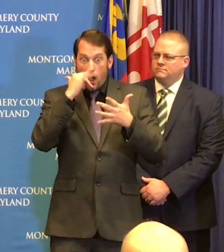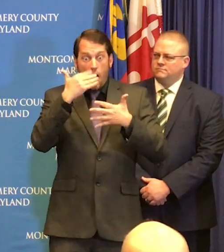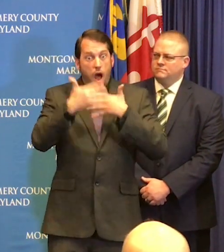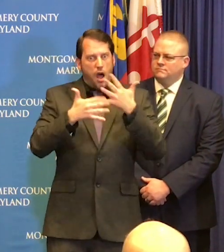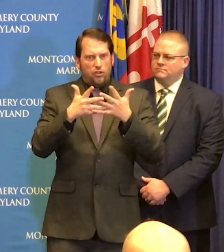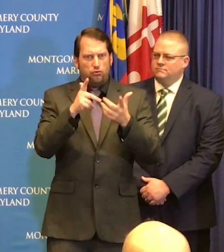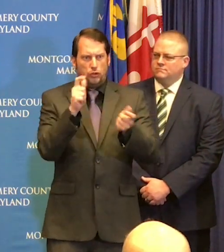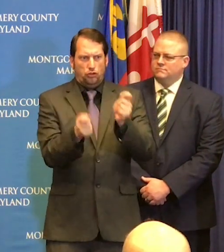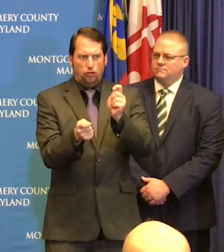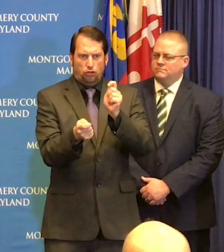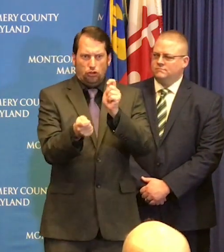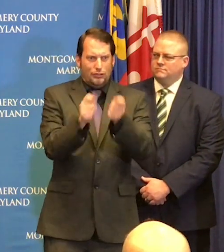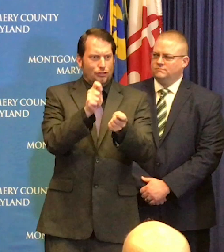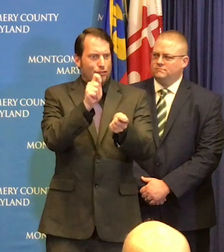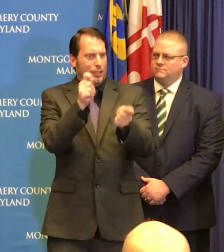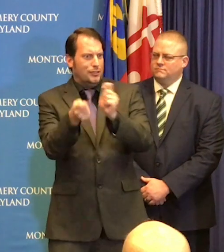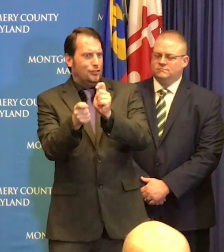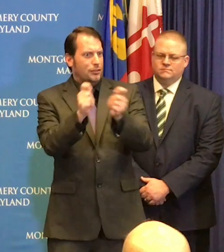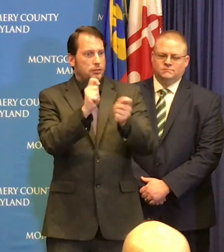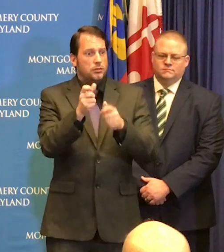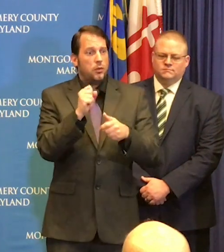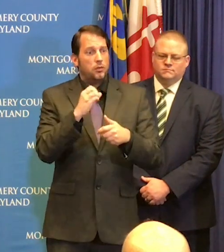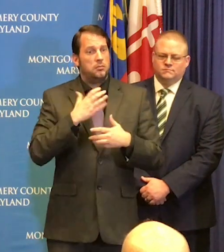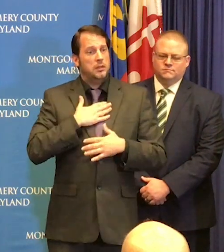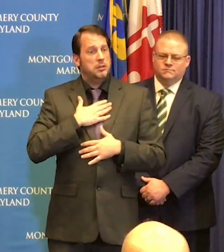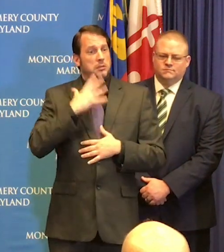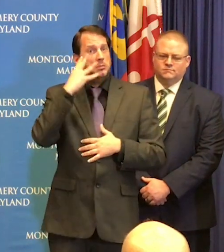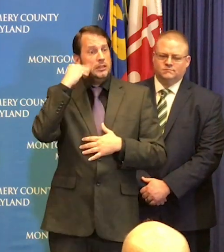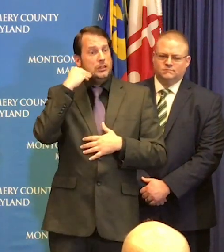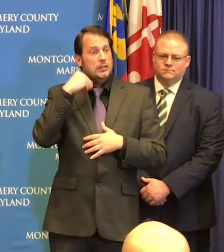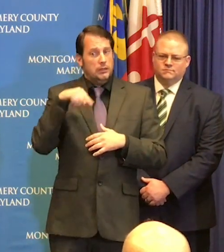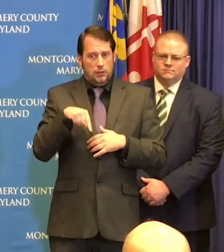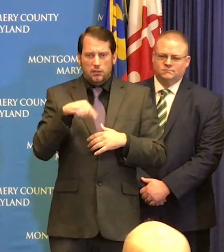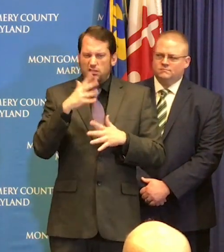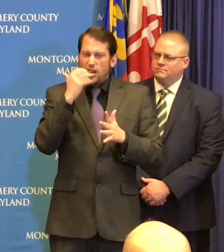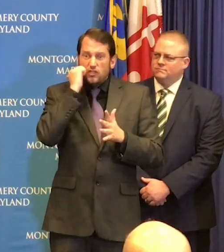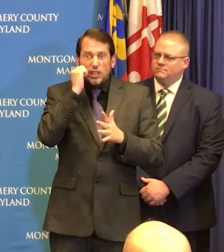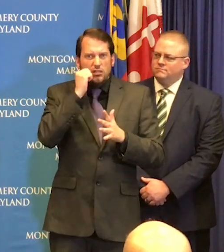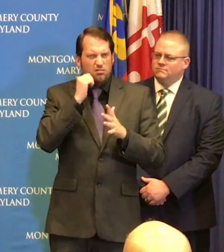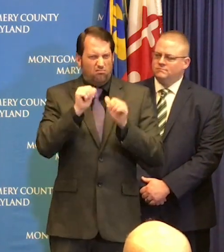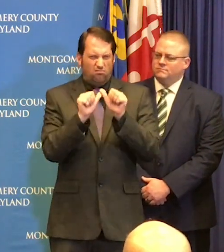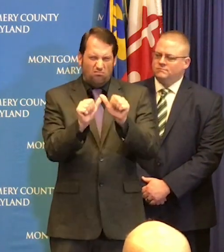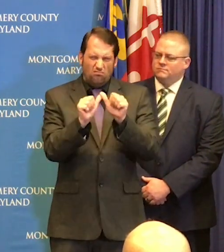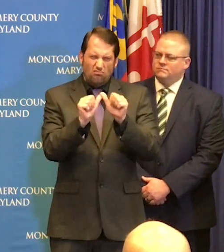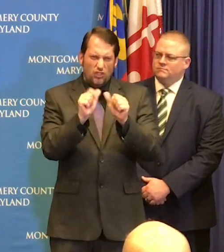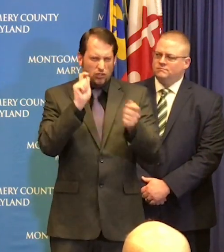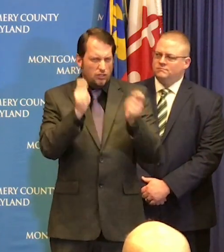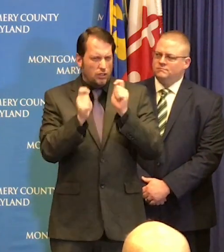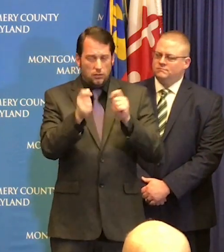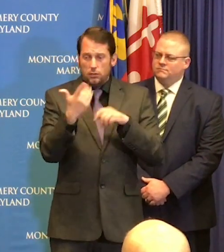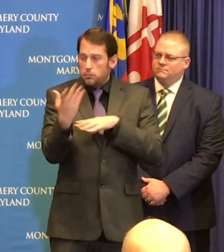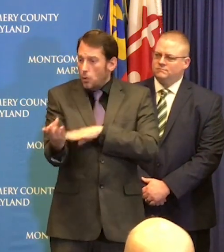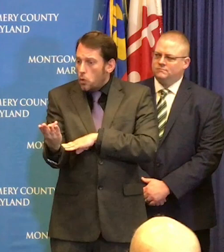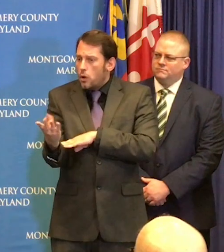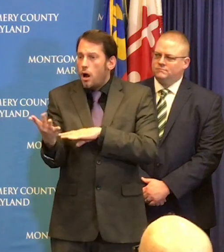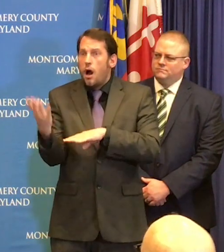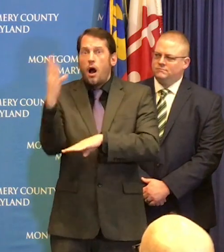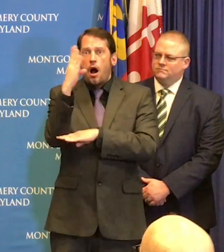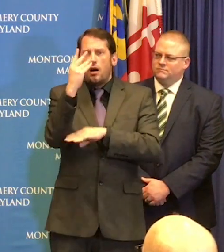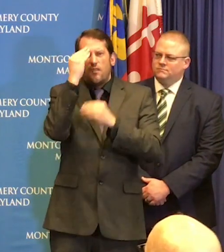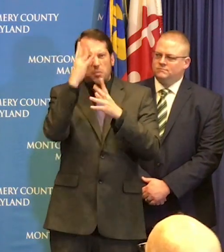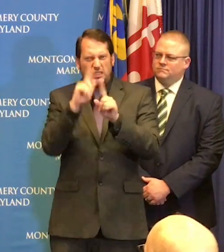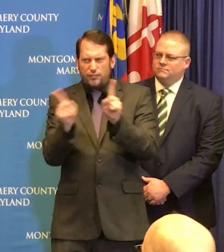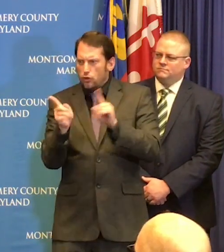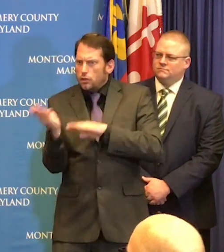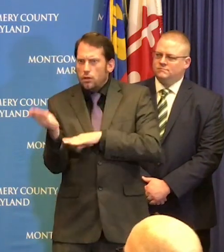is that things change every day and sometimes they change multiple times a day and so people are gonna have to expect